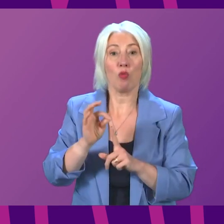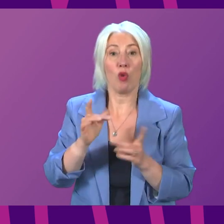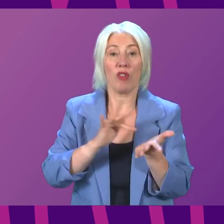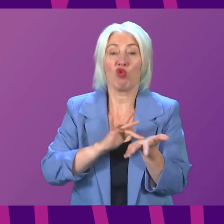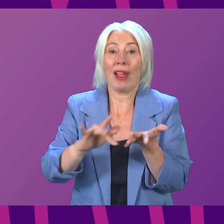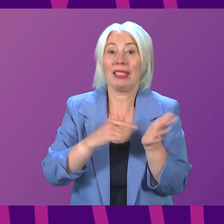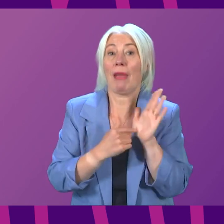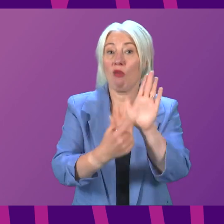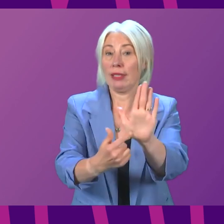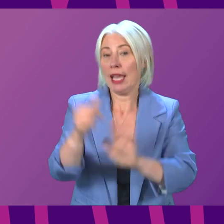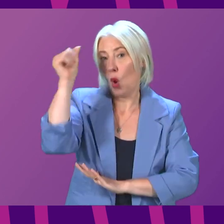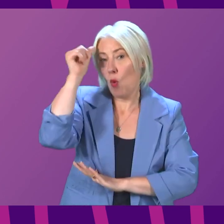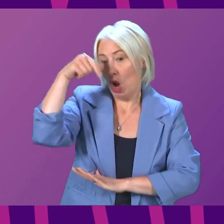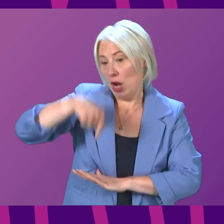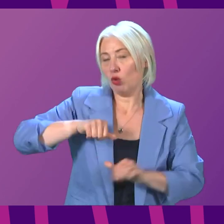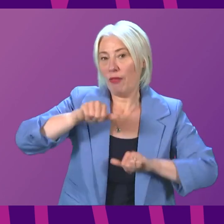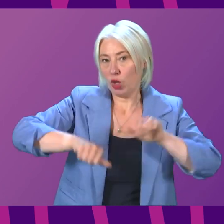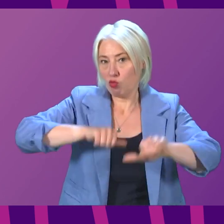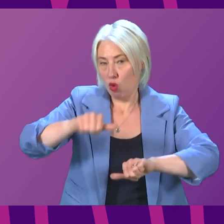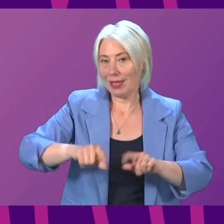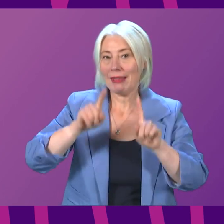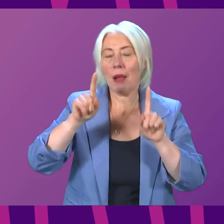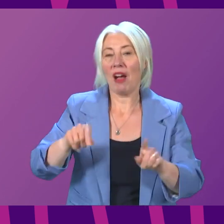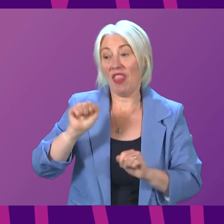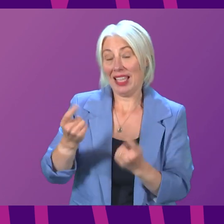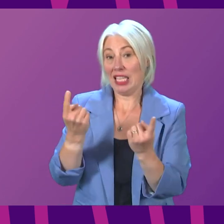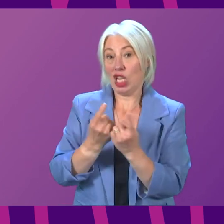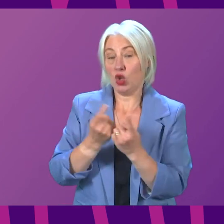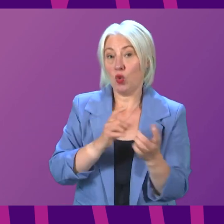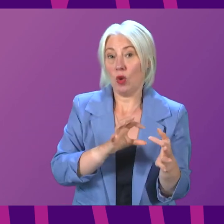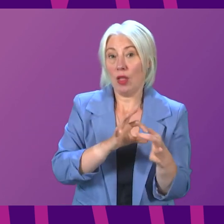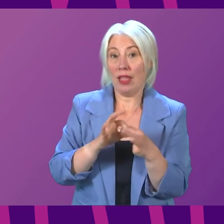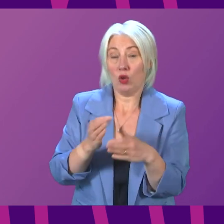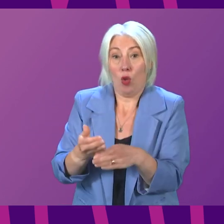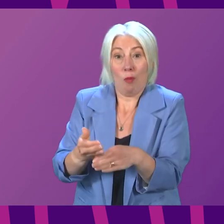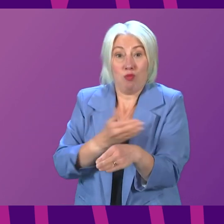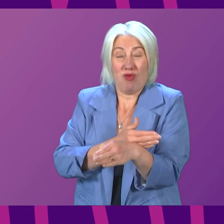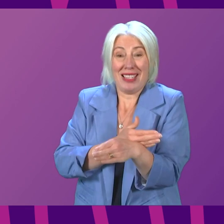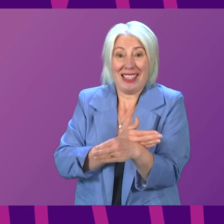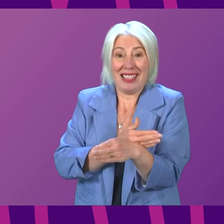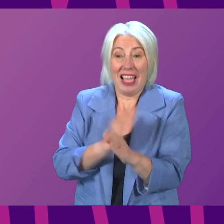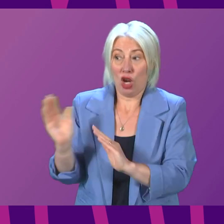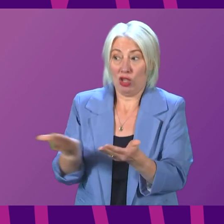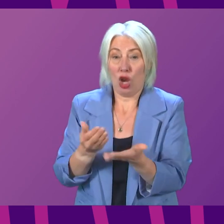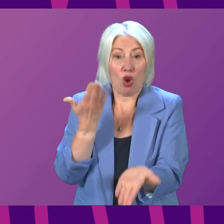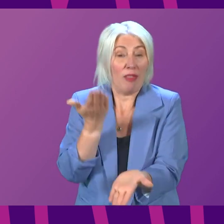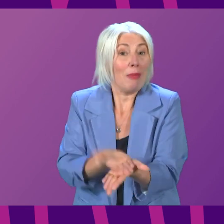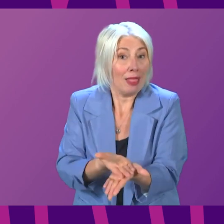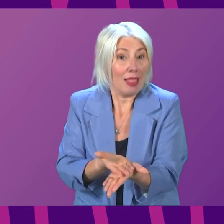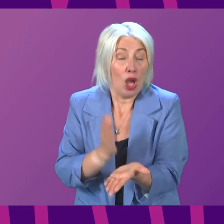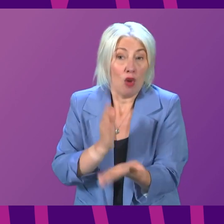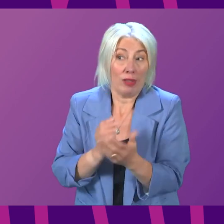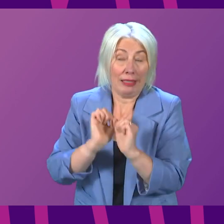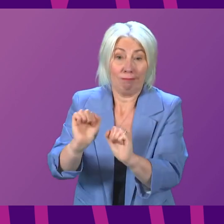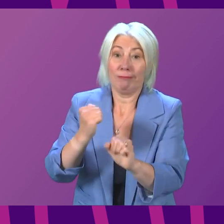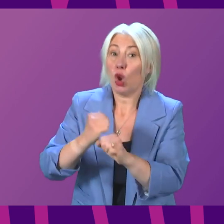awareness of this process. But as this is a matter that relates to pre-introduction of the Bill, it is entirely a matter for